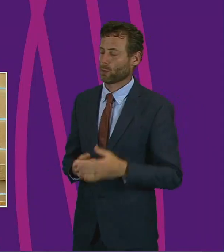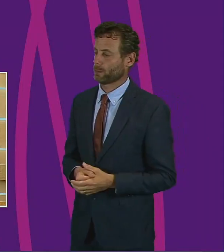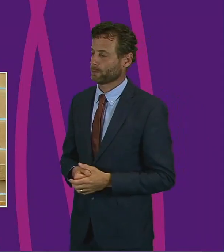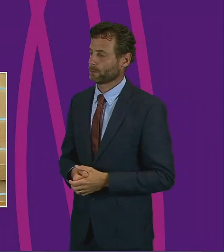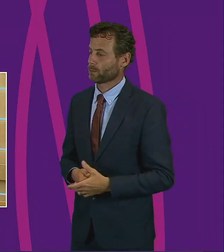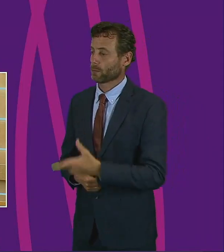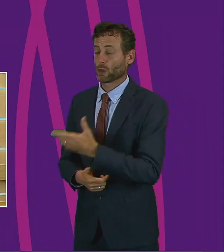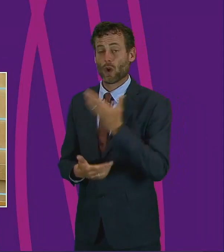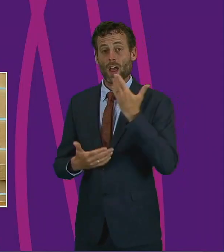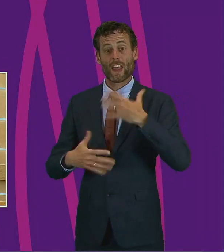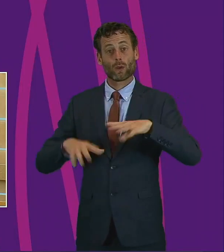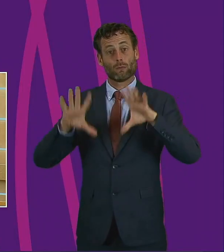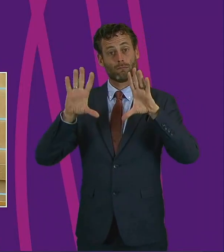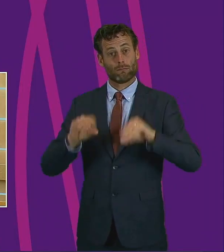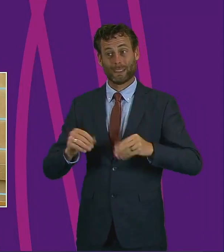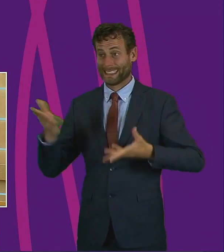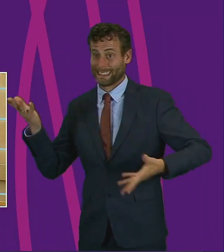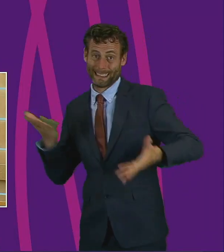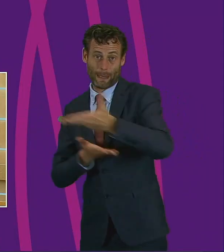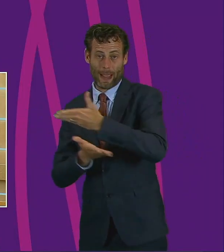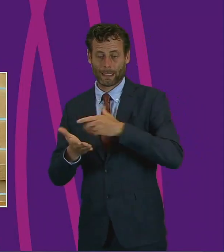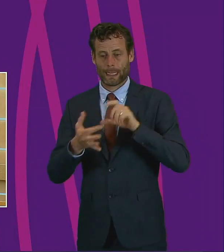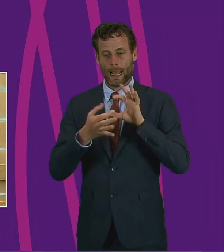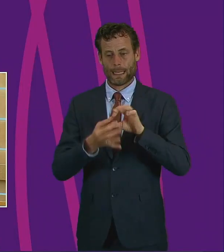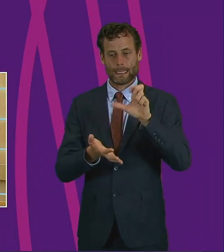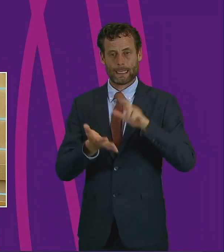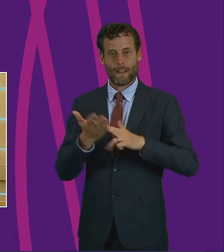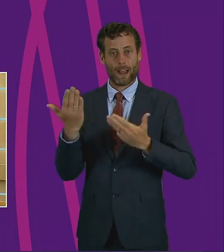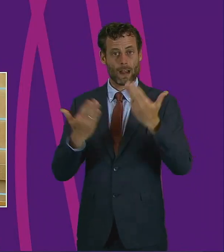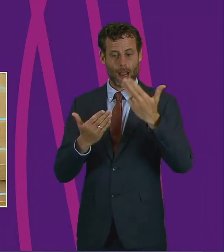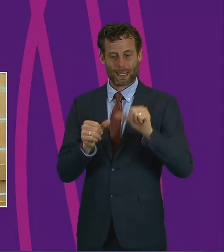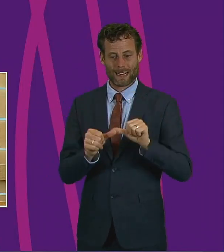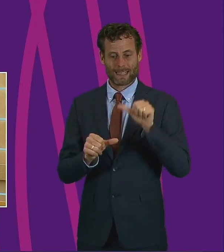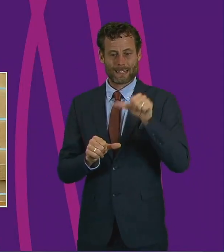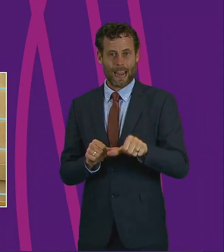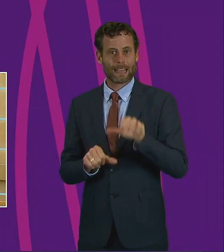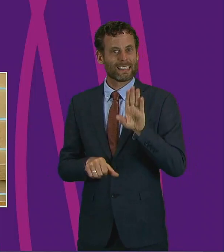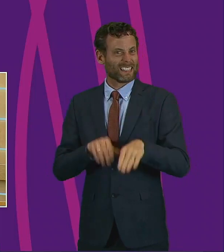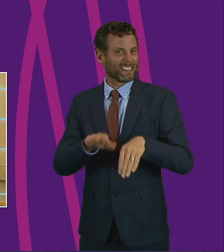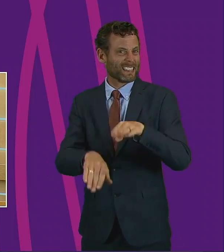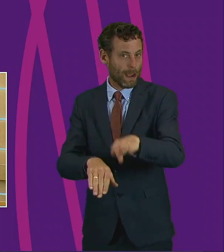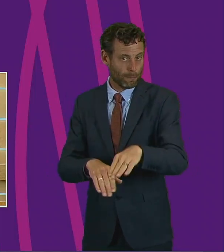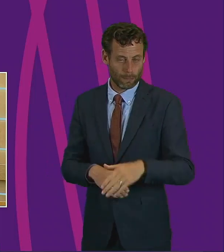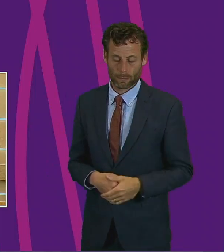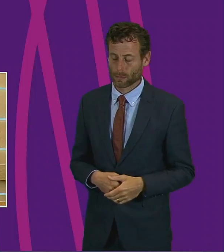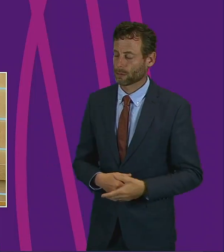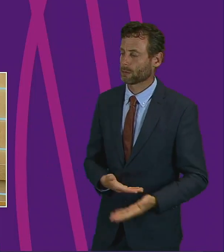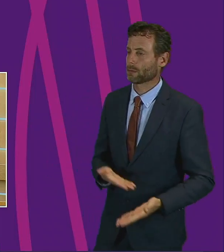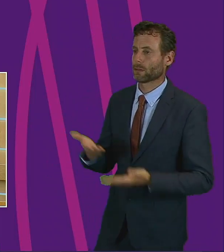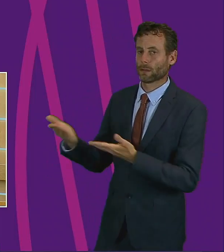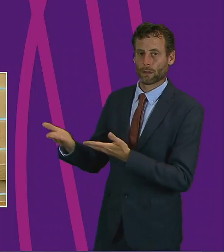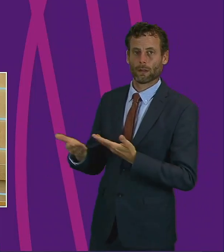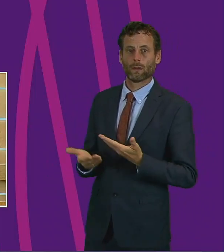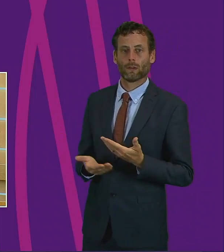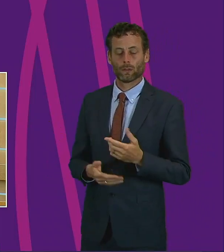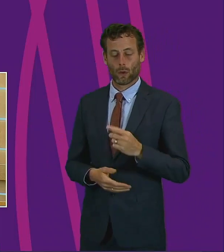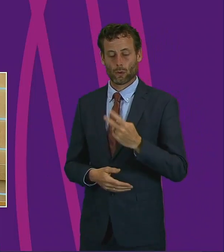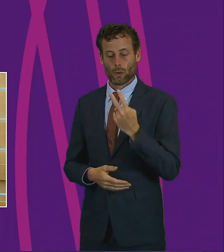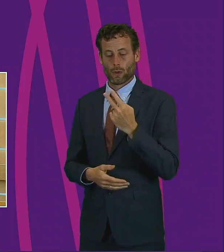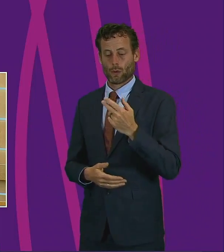Thank you and that concludes our debate on COVID-19, the next steps. The next item of business is consideration of Parliamentary Bureau Motion